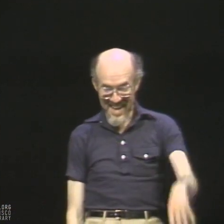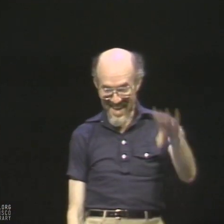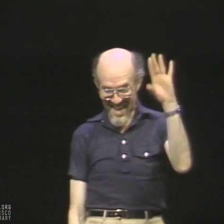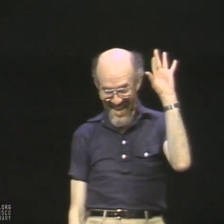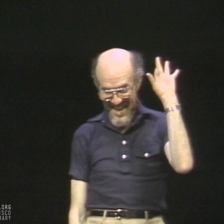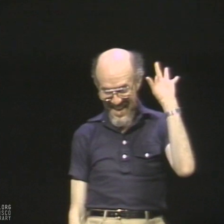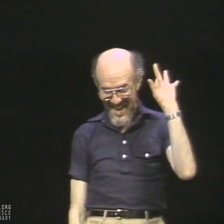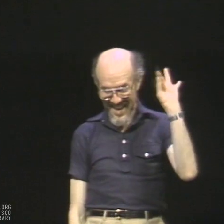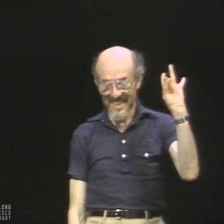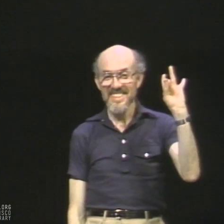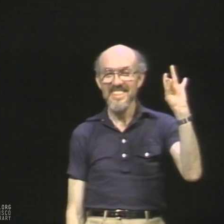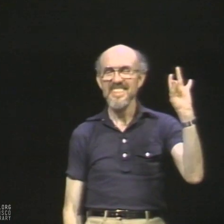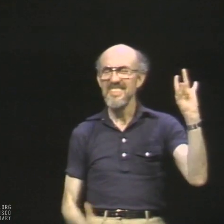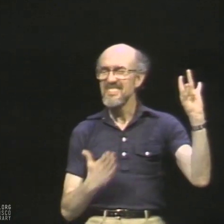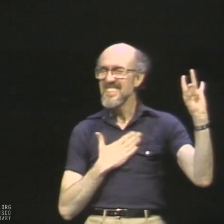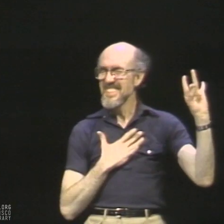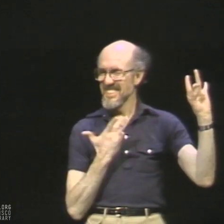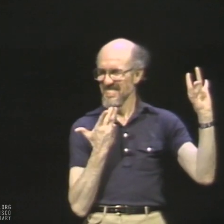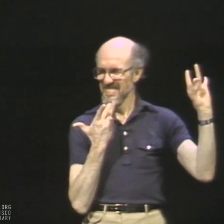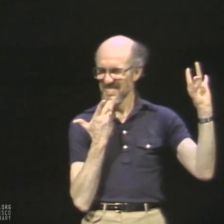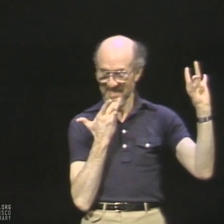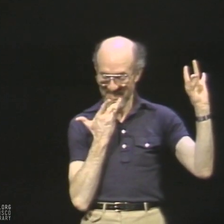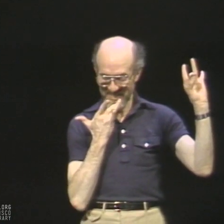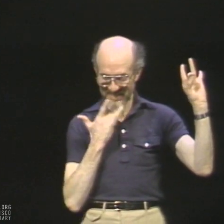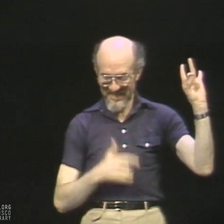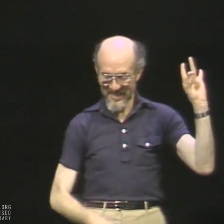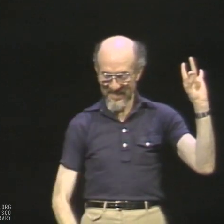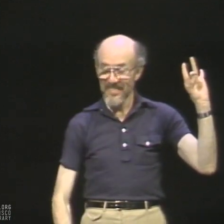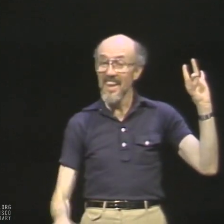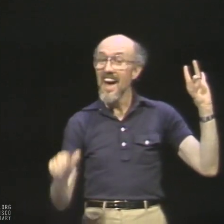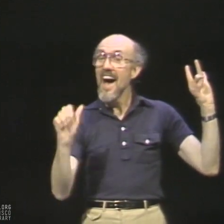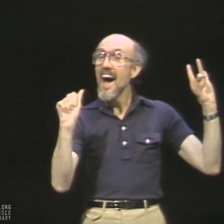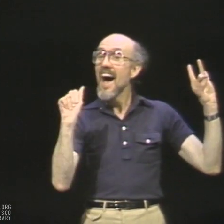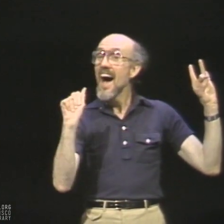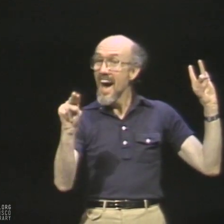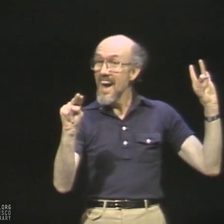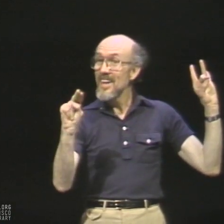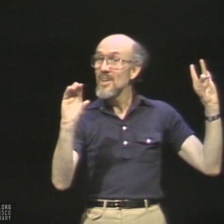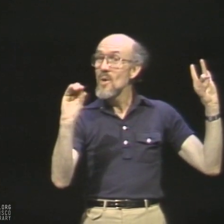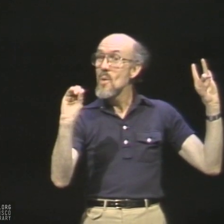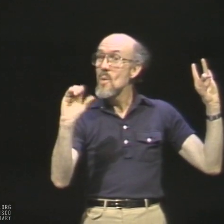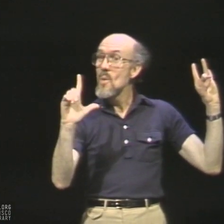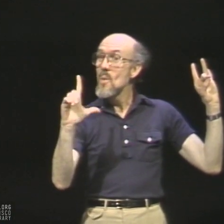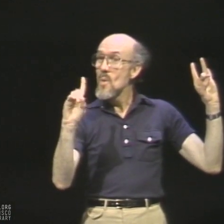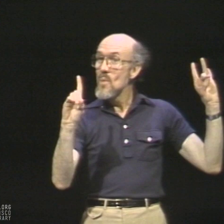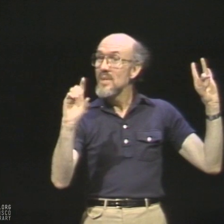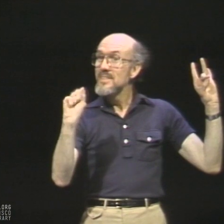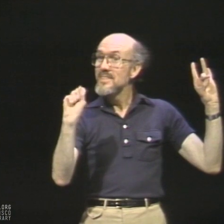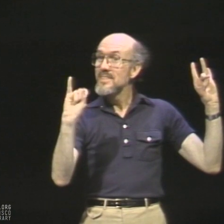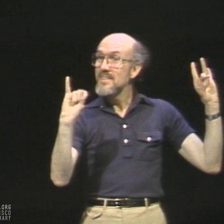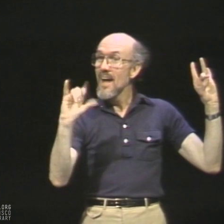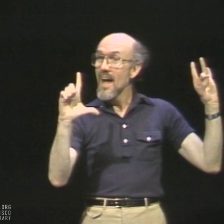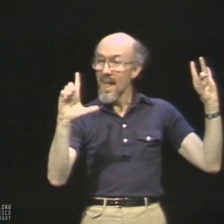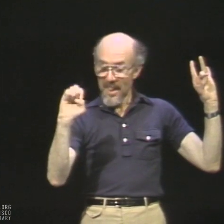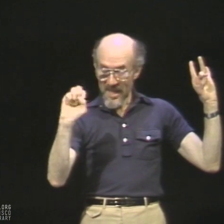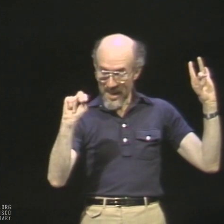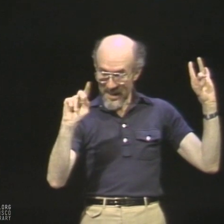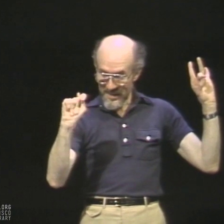My eighth and favorite poem, Silence Again. First, in